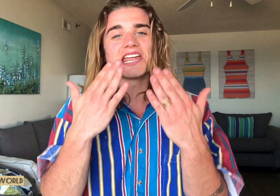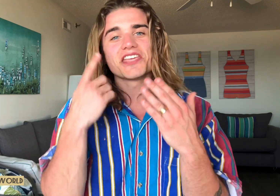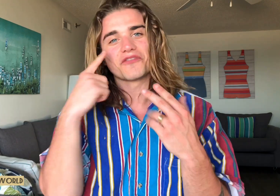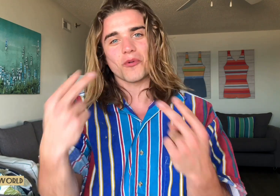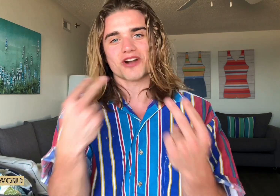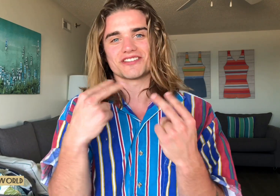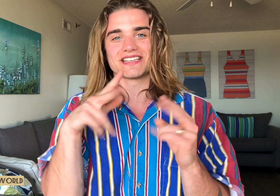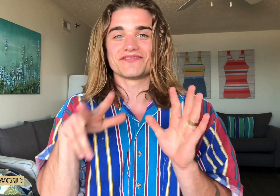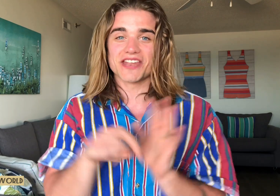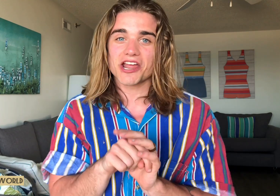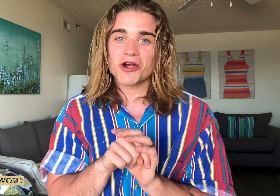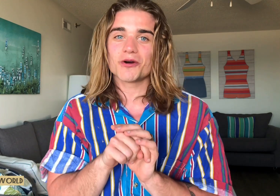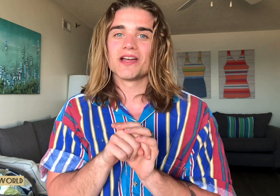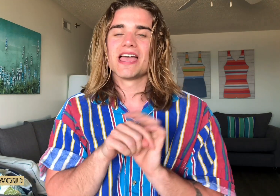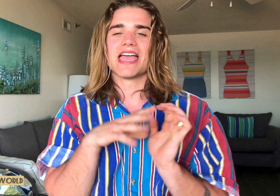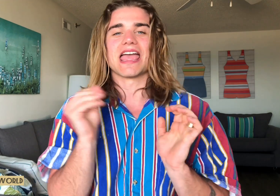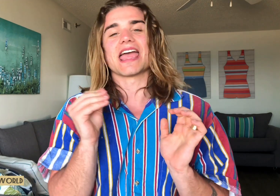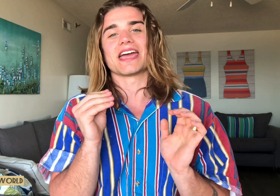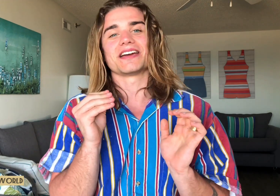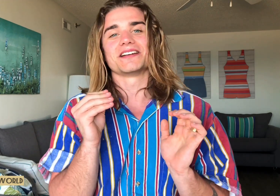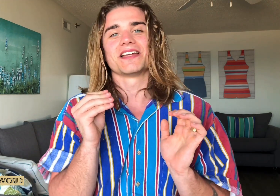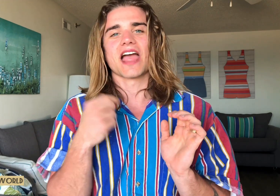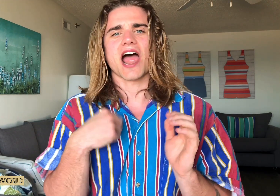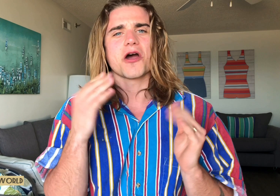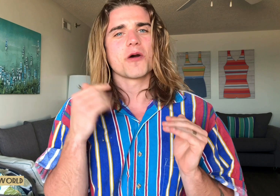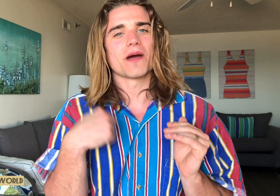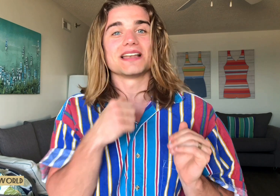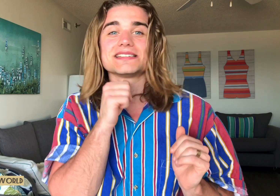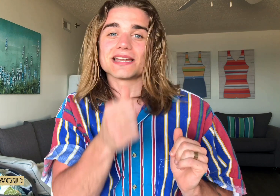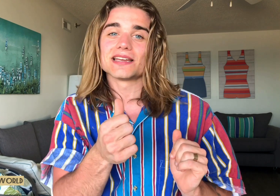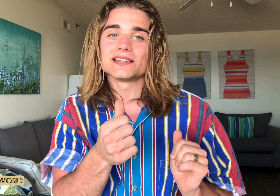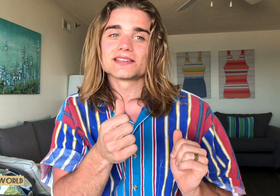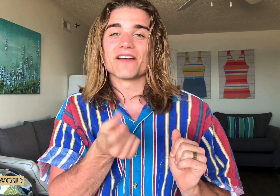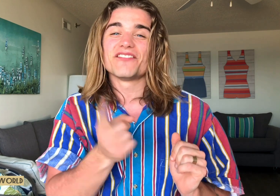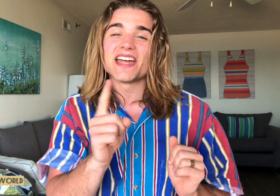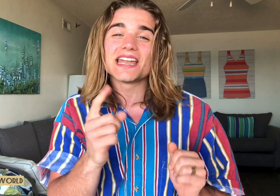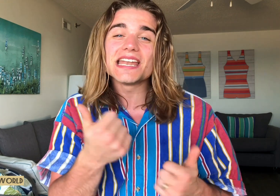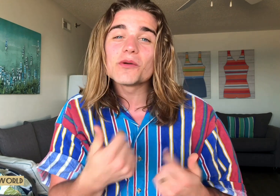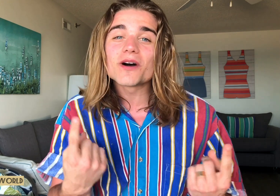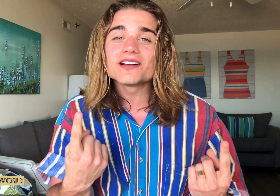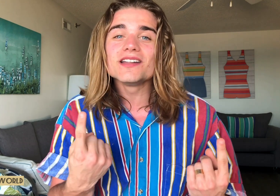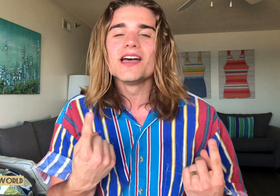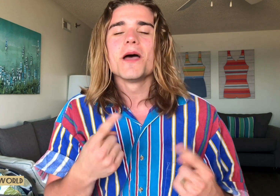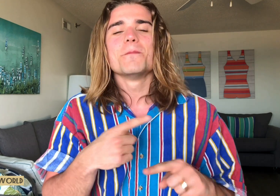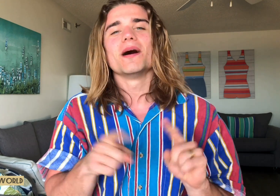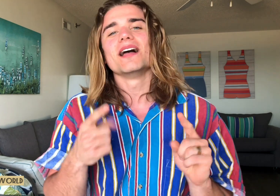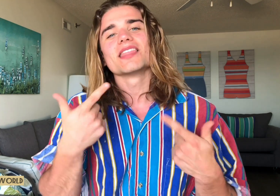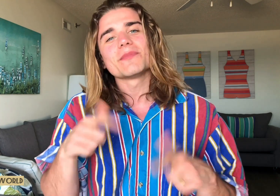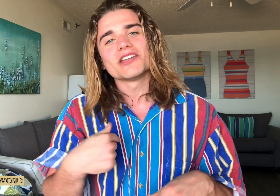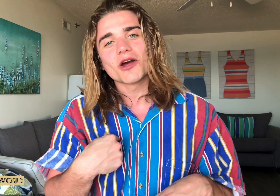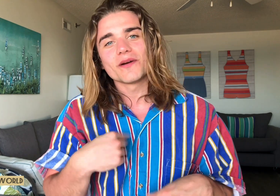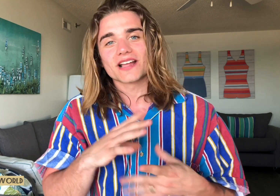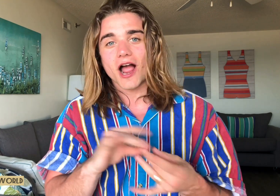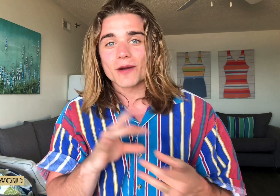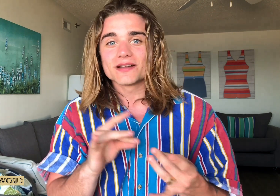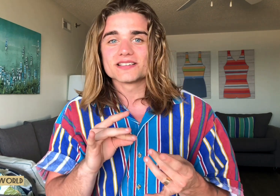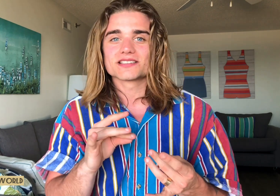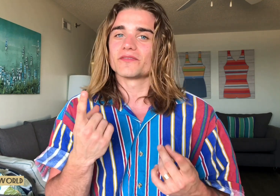you for watching this video. And I hope I didn't offend anyone. But let me know in the comments for